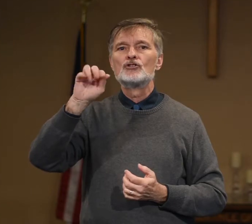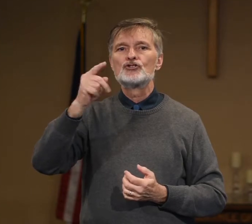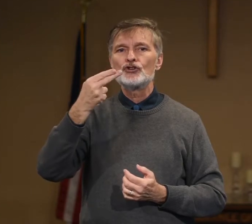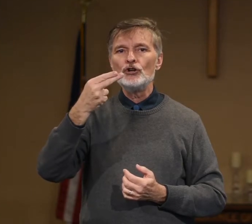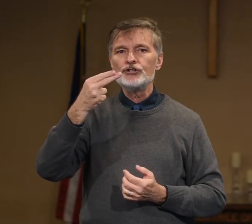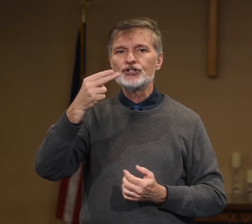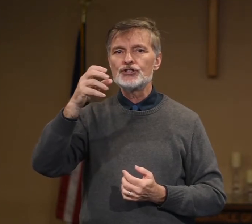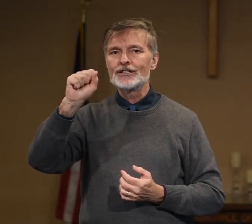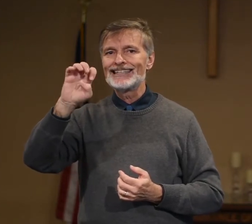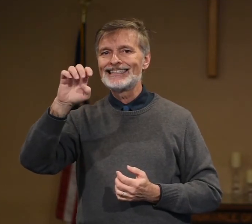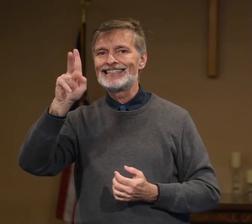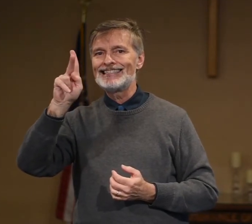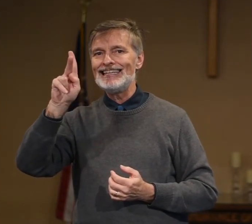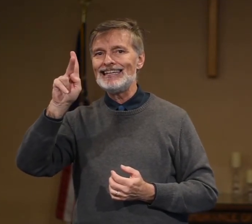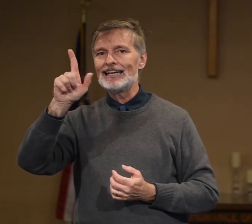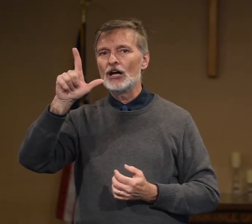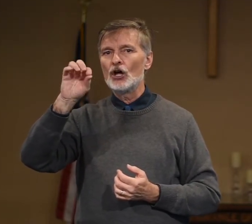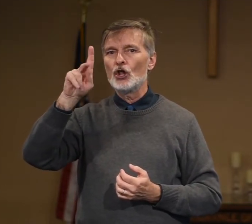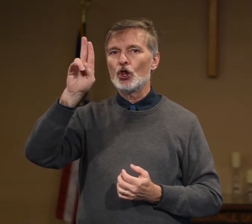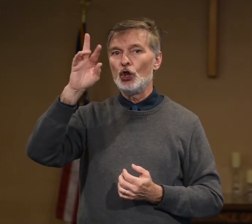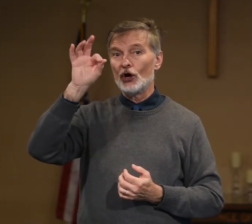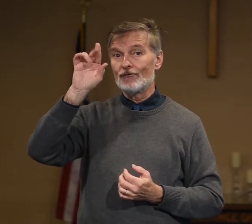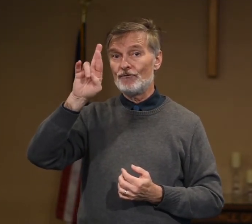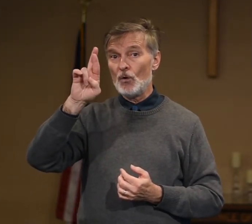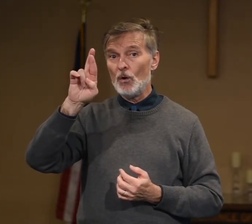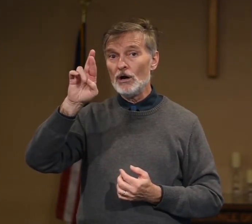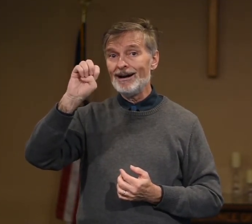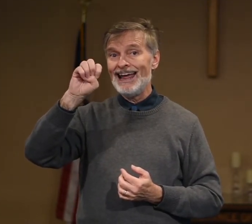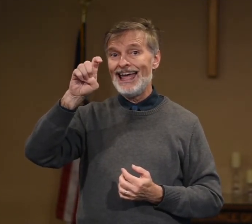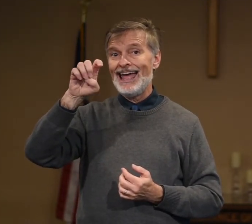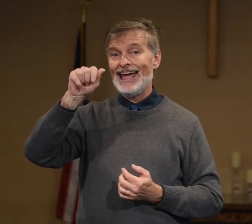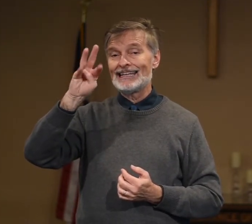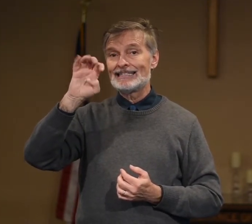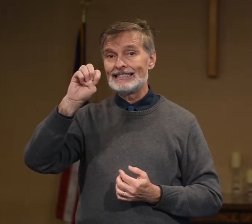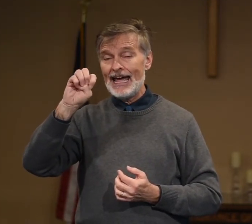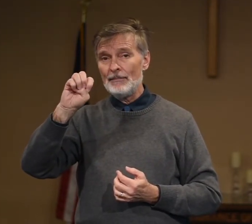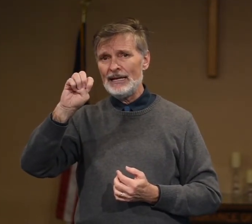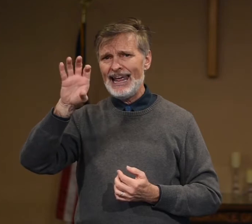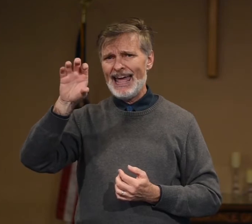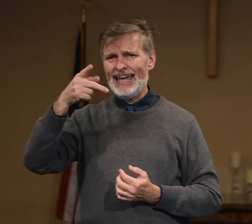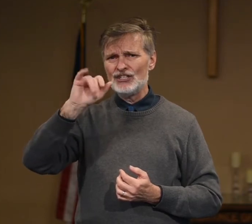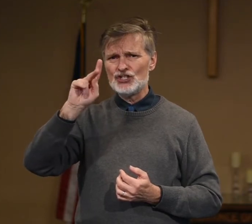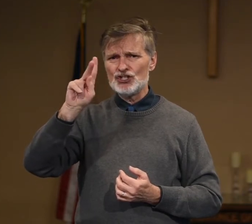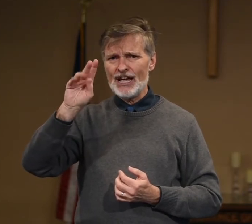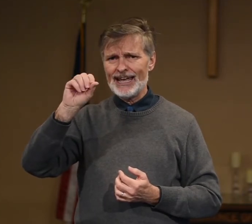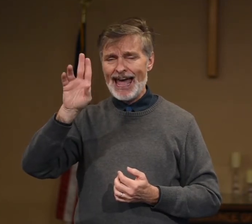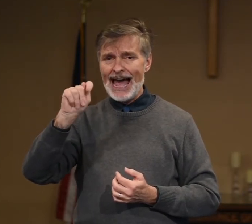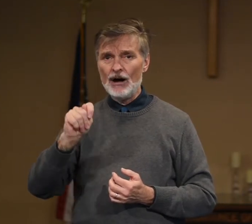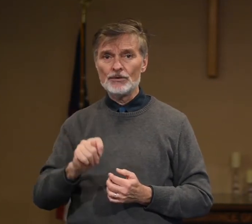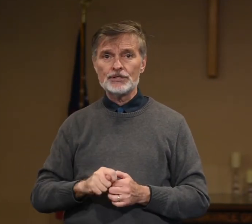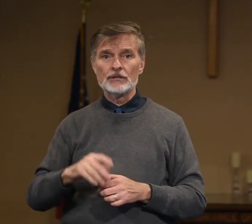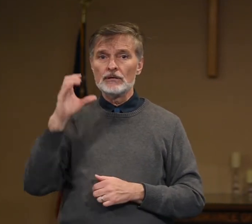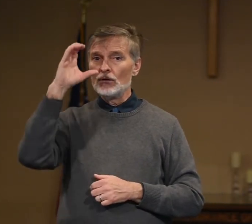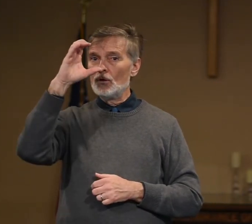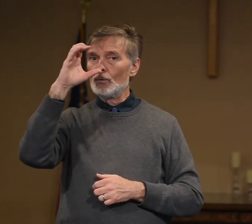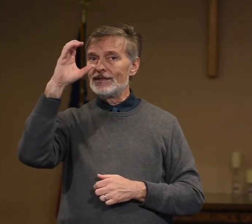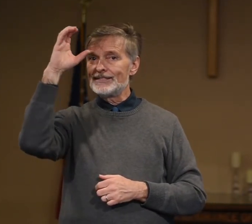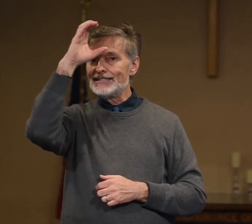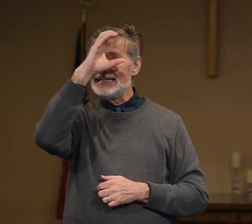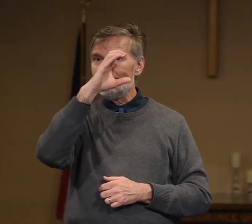Search. Seek. Look for. Examine and check out. With a C.